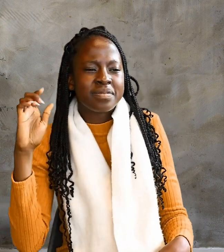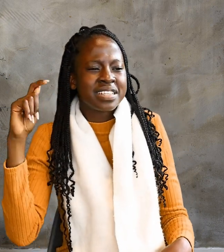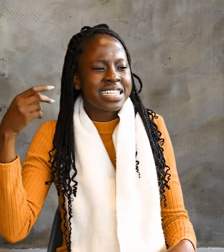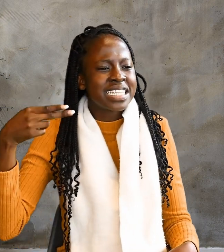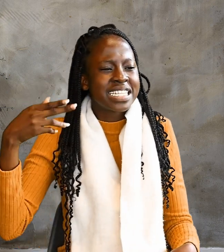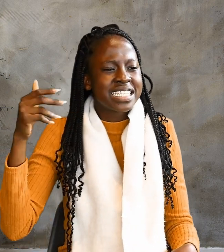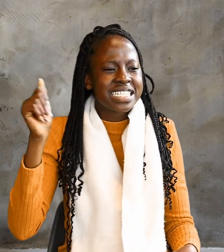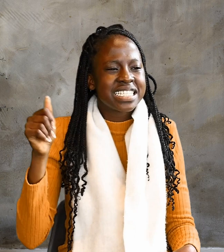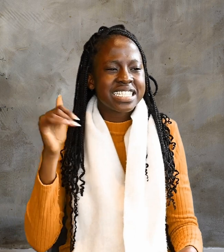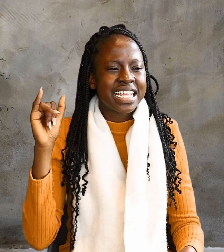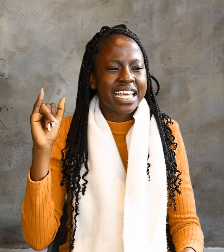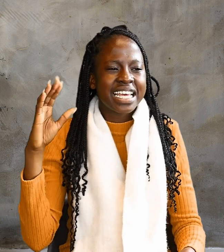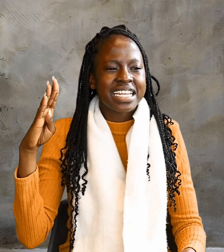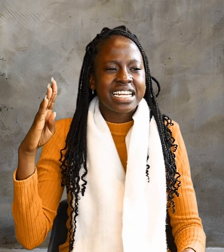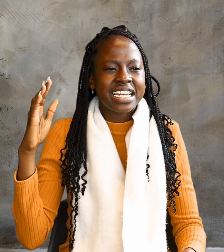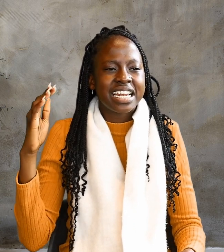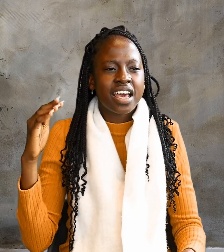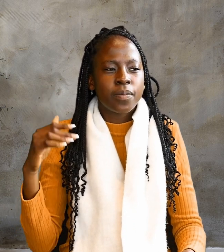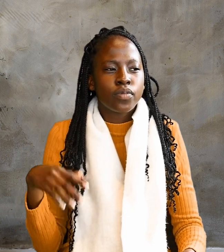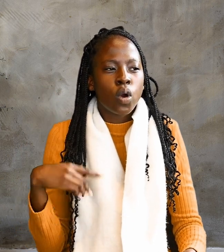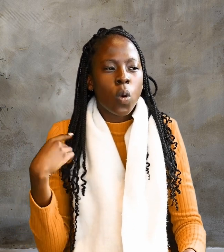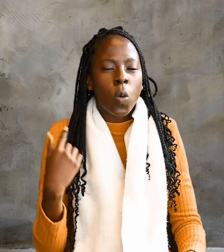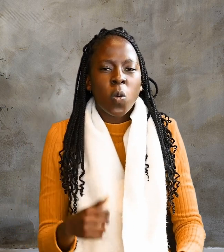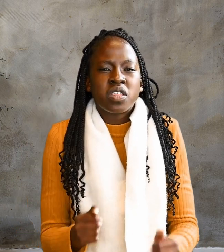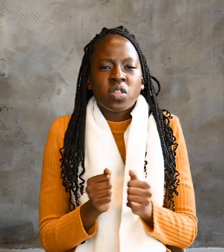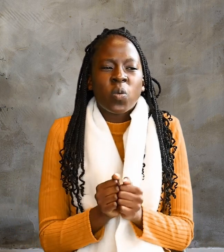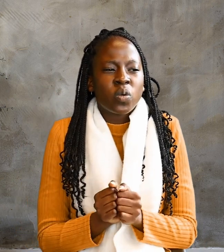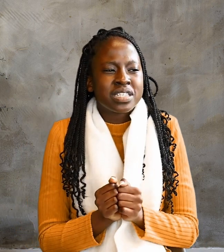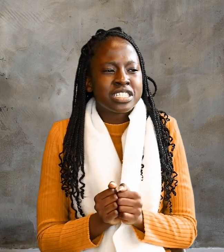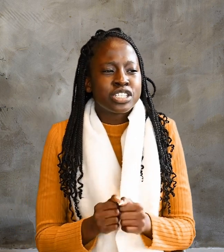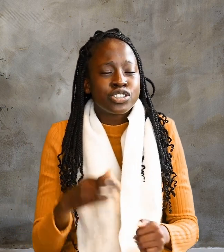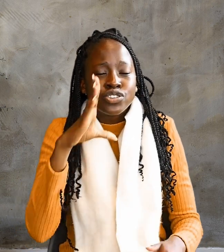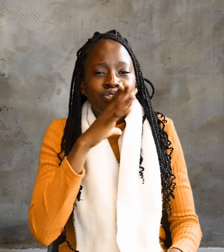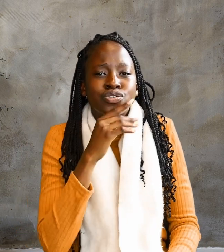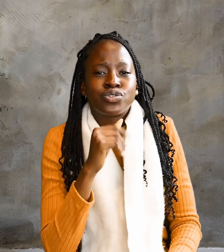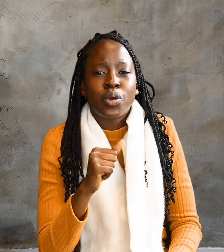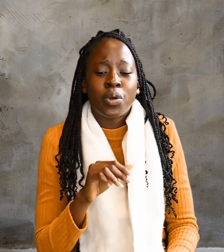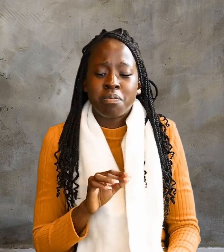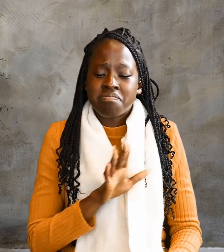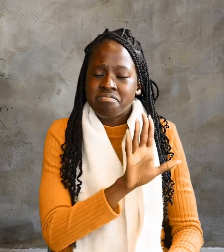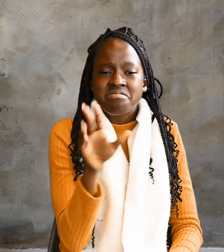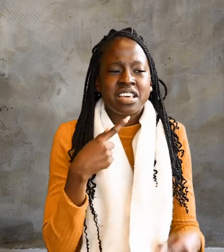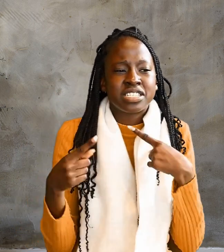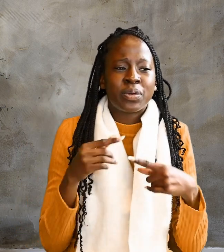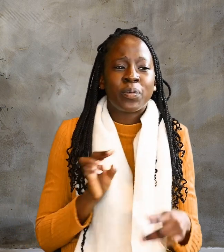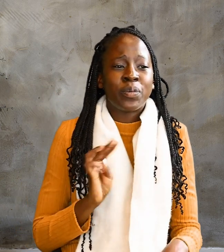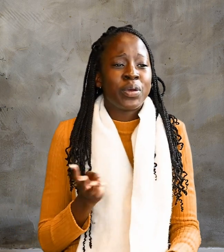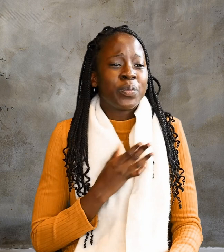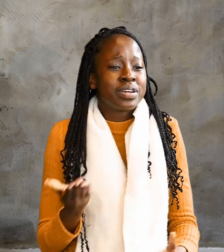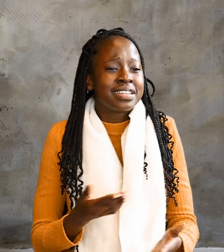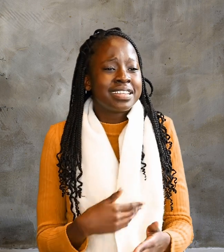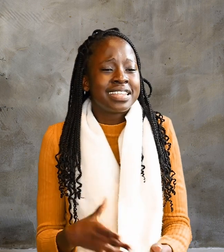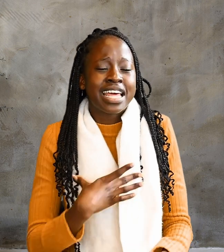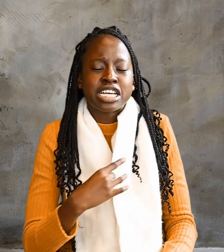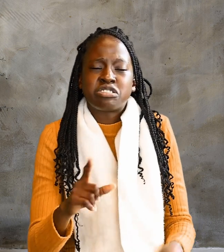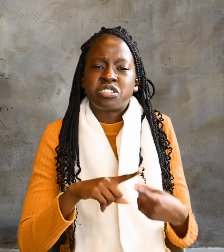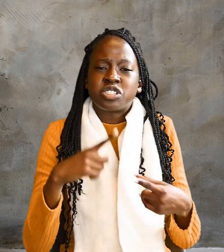Sir, they said, we would like to see Jesus. Philip went to tell